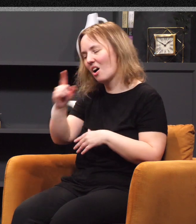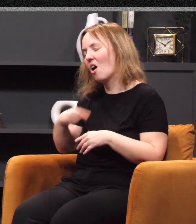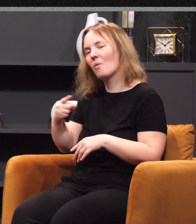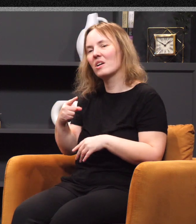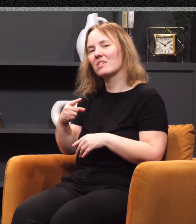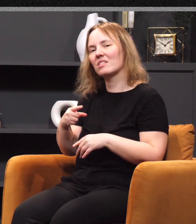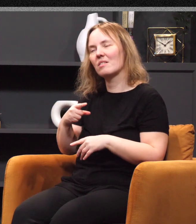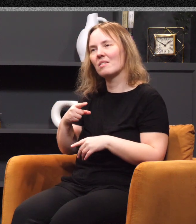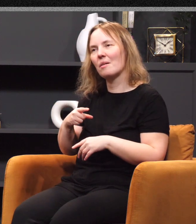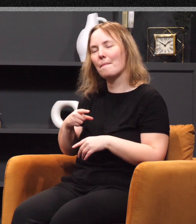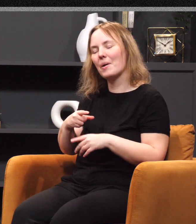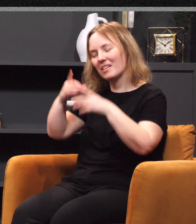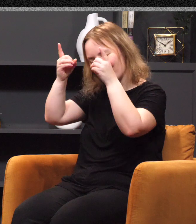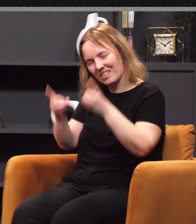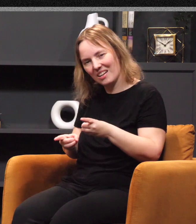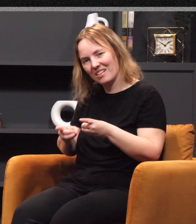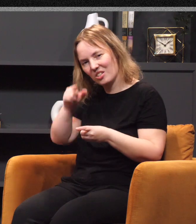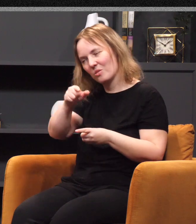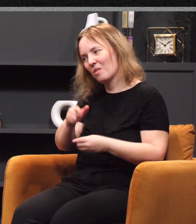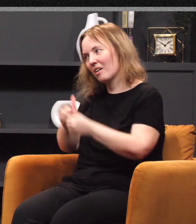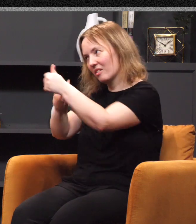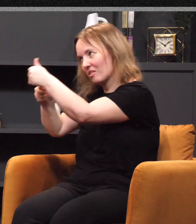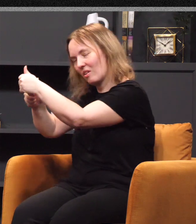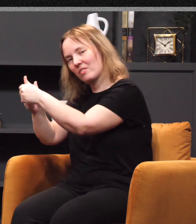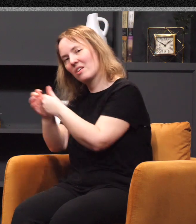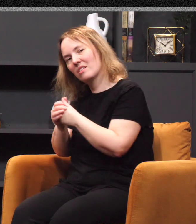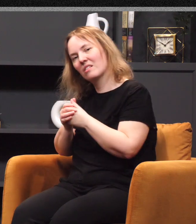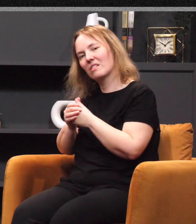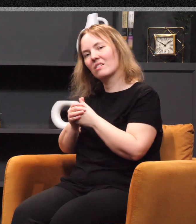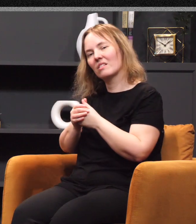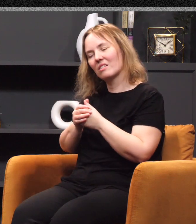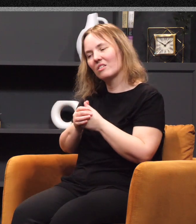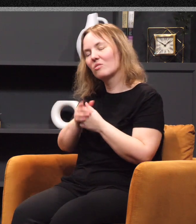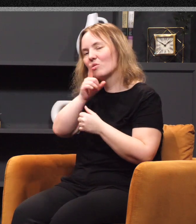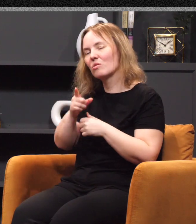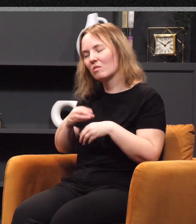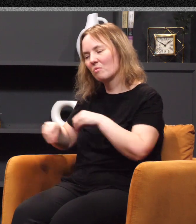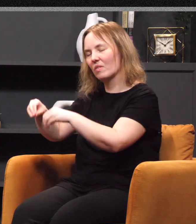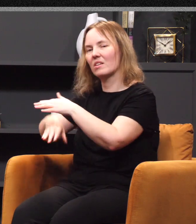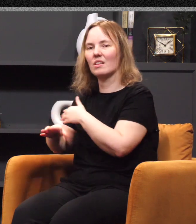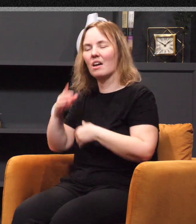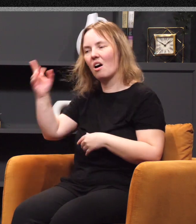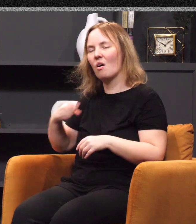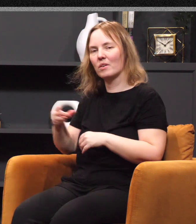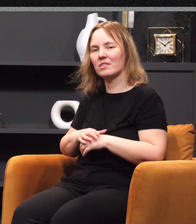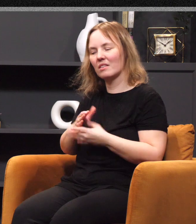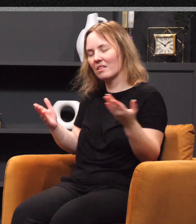up your mind that you are going after that, that you actually move into it. Always. As I've said before, the things of God never just fall into our